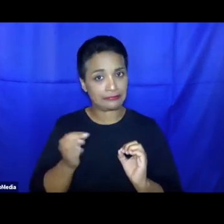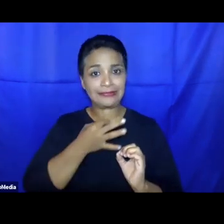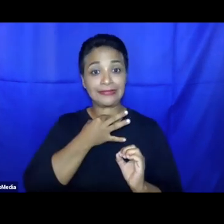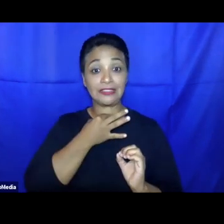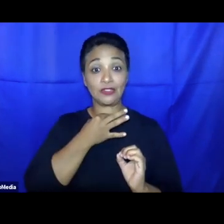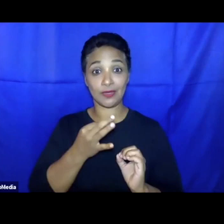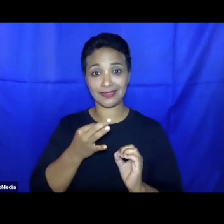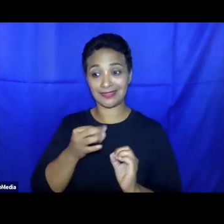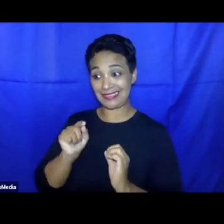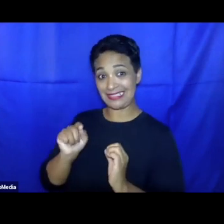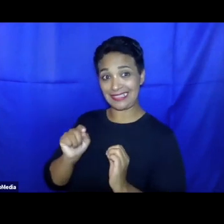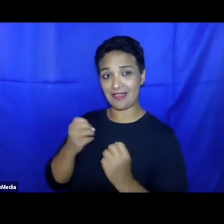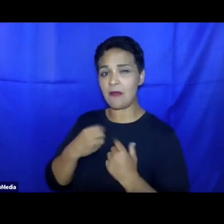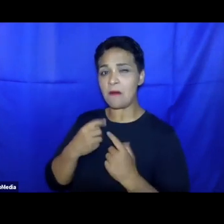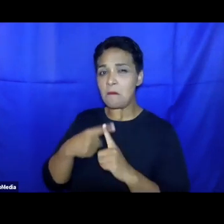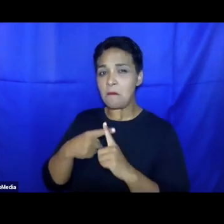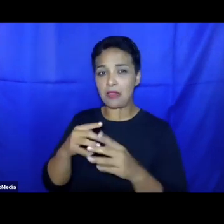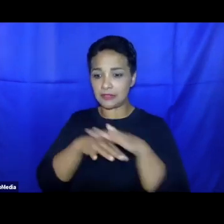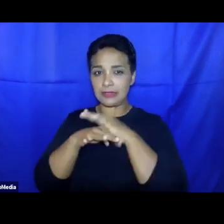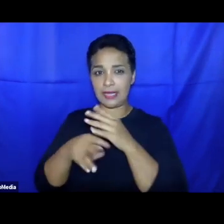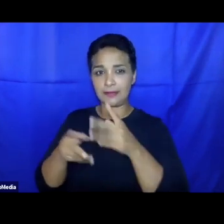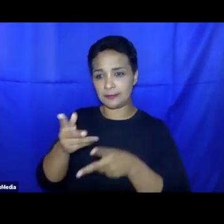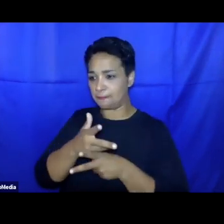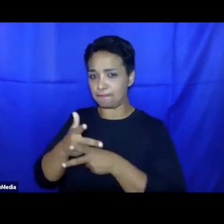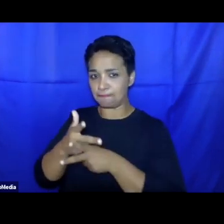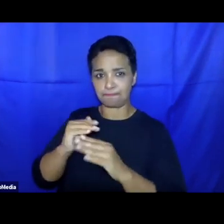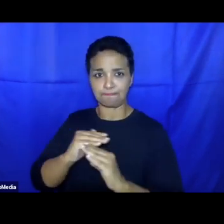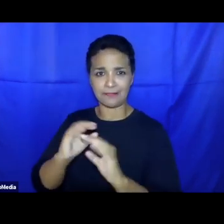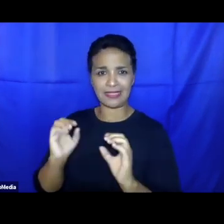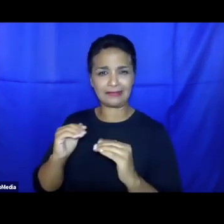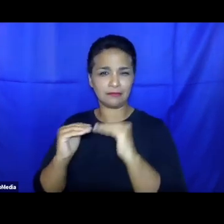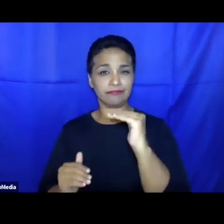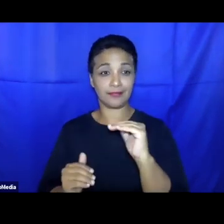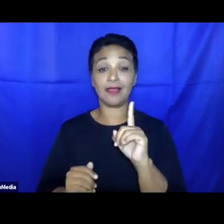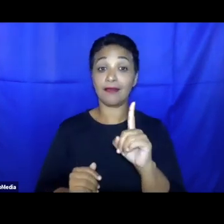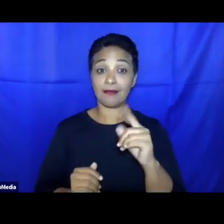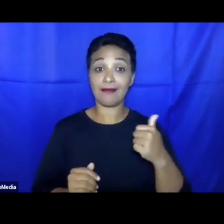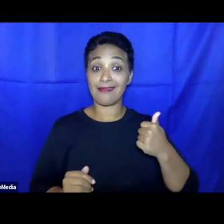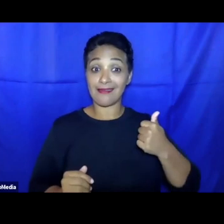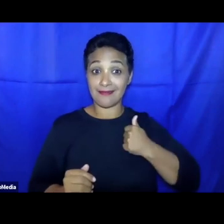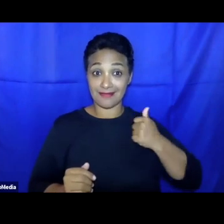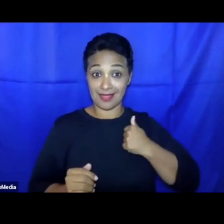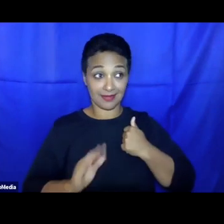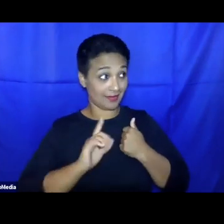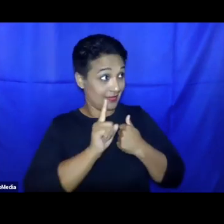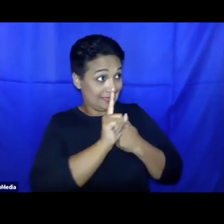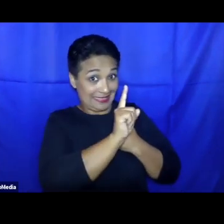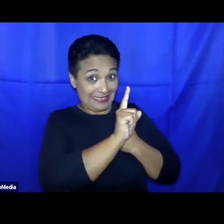also how it treats asylum seekers, Canada violates its domestic human rights obligations